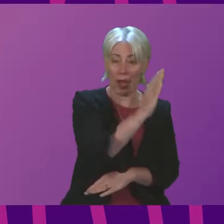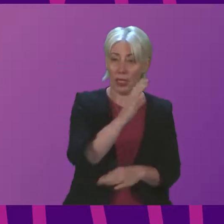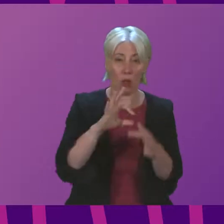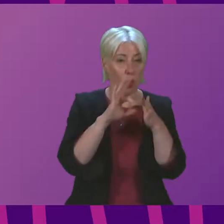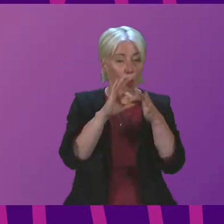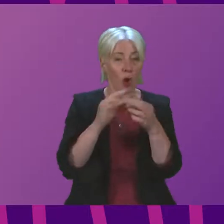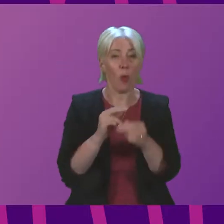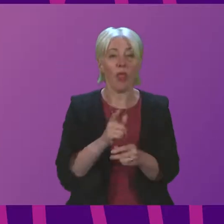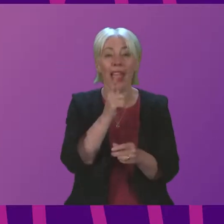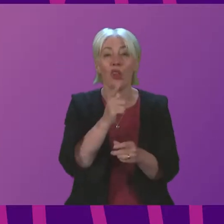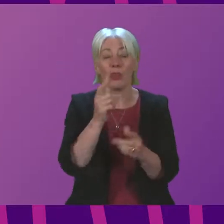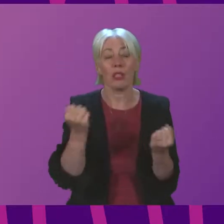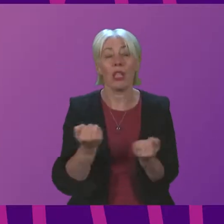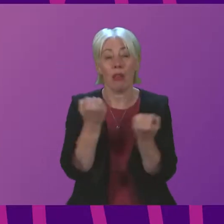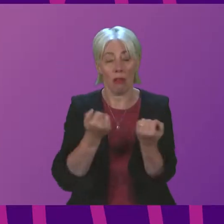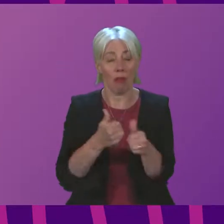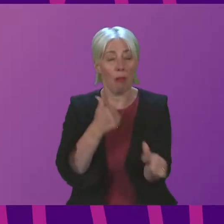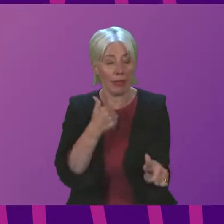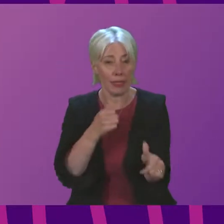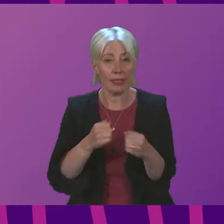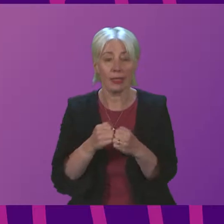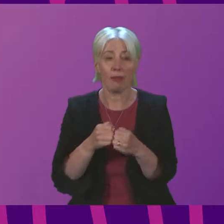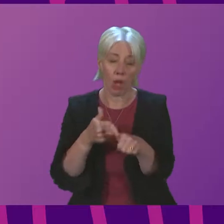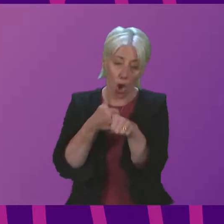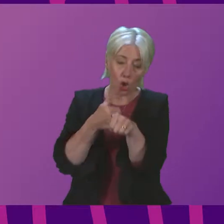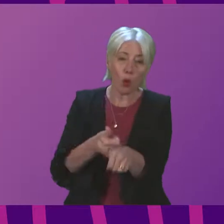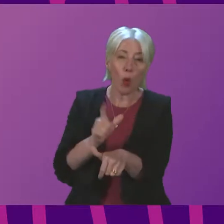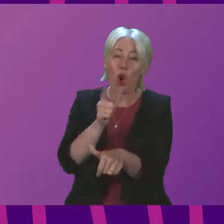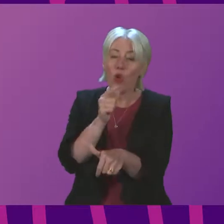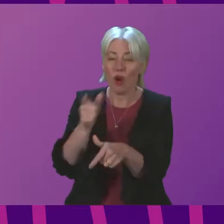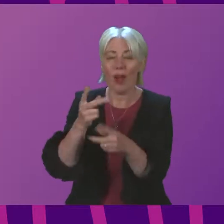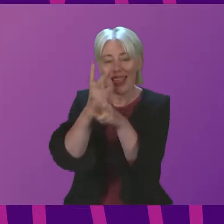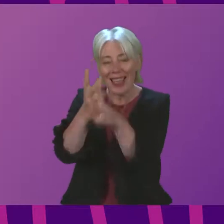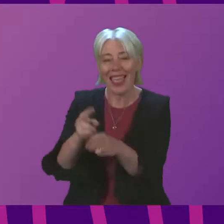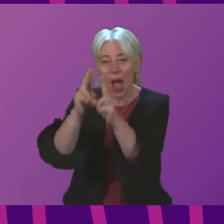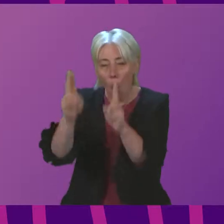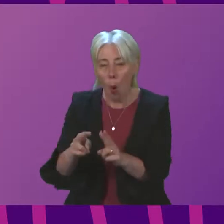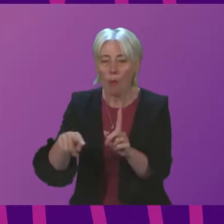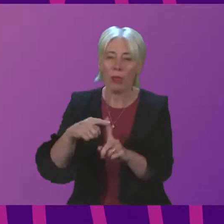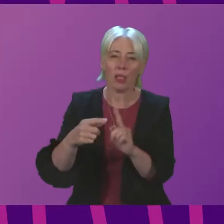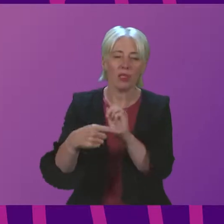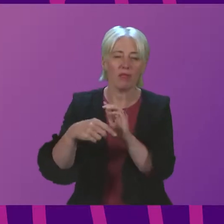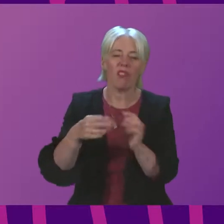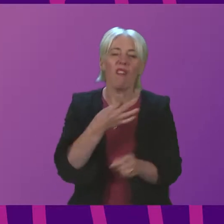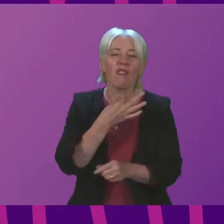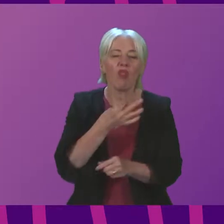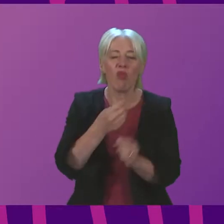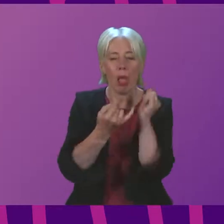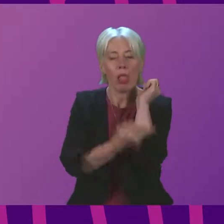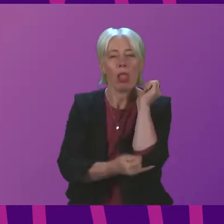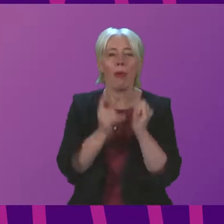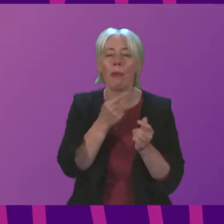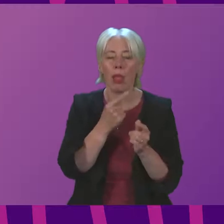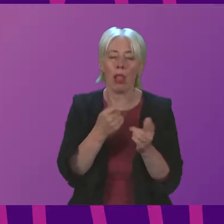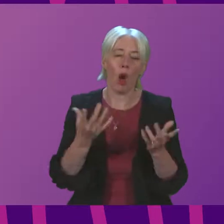companies. Support is being prioritised for care homes and the most vulnerable in the community, including those with medical needs,